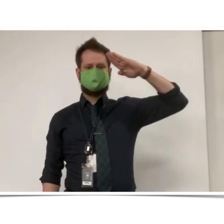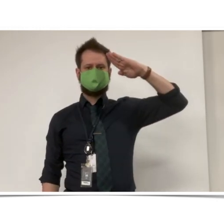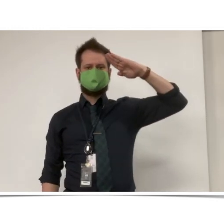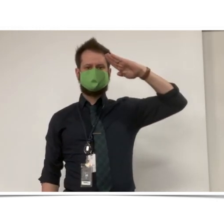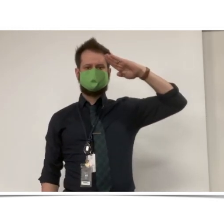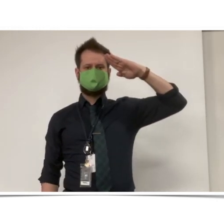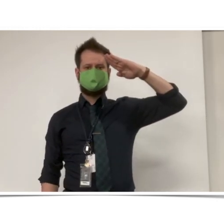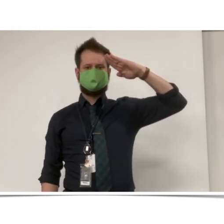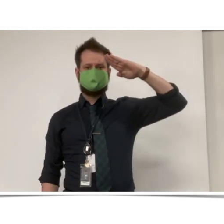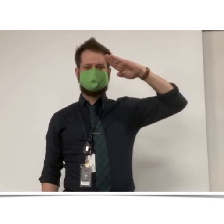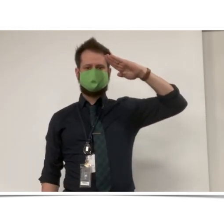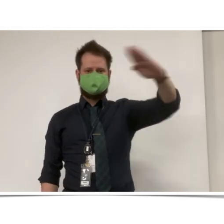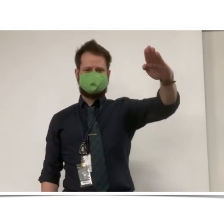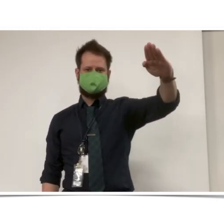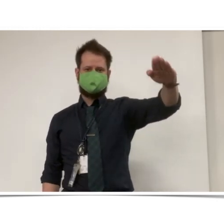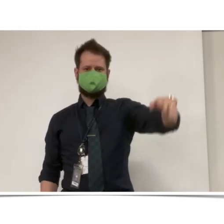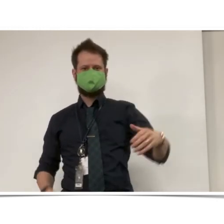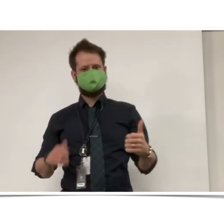The End The End Thank you.